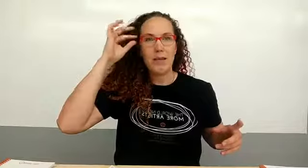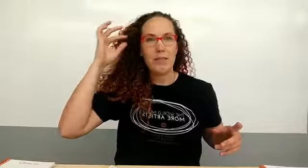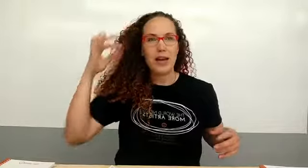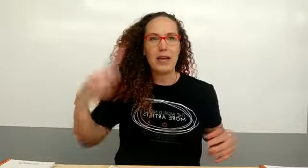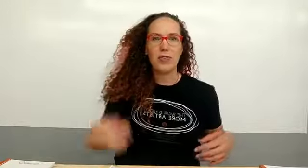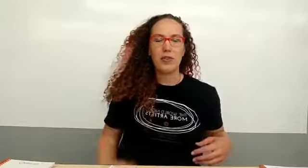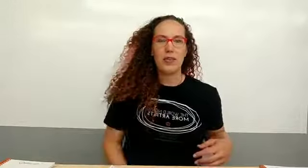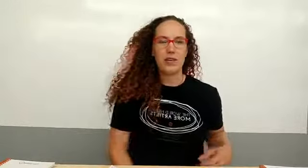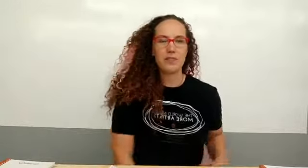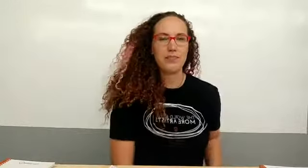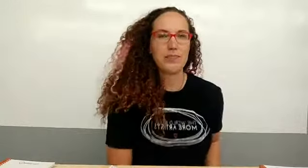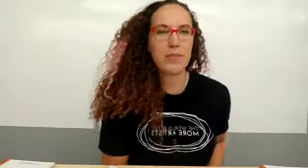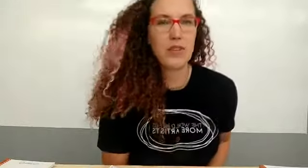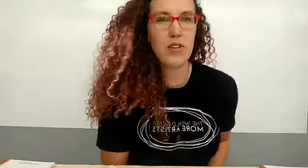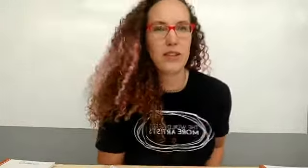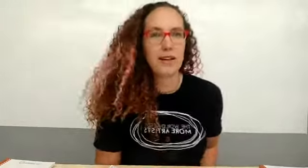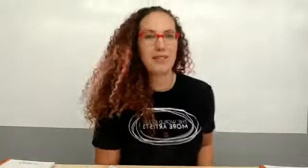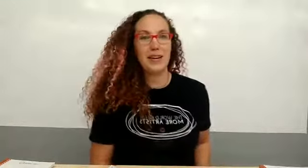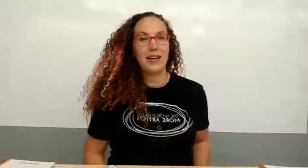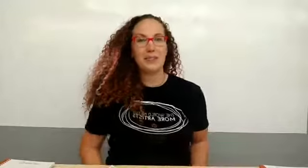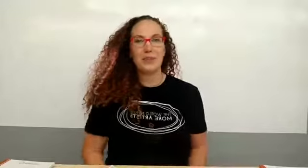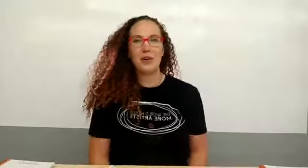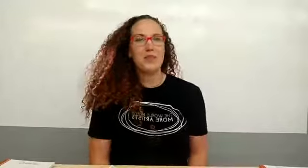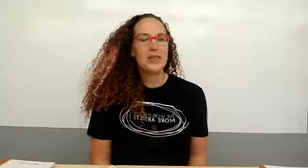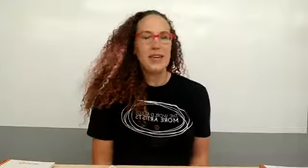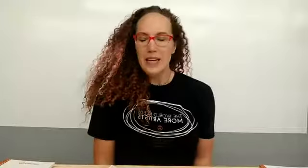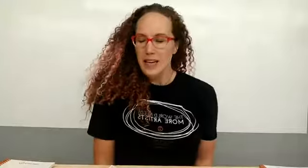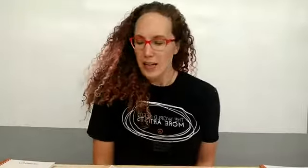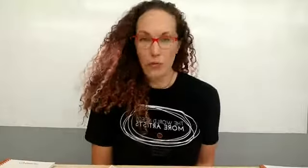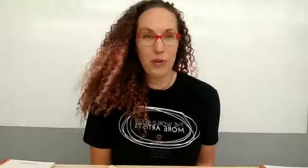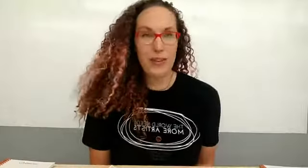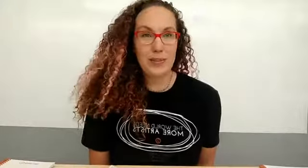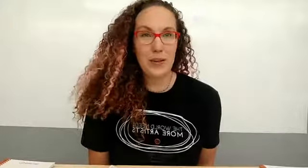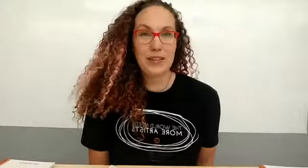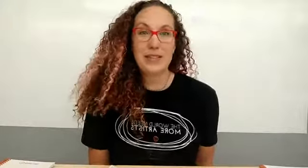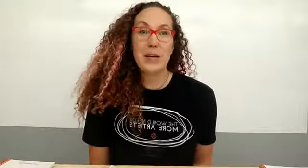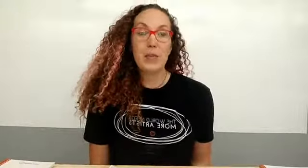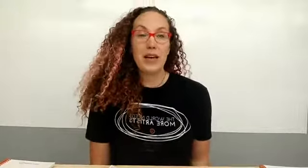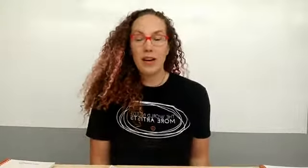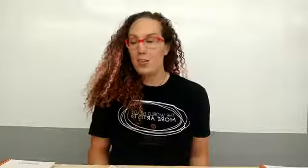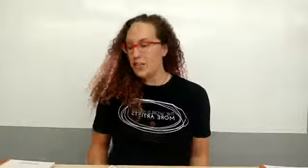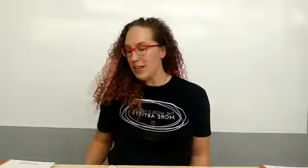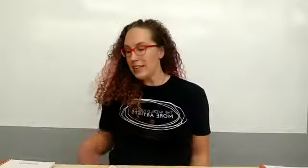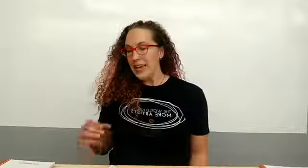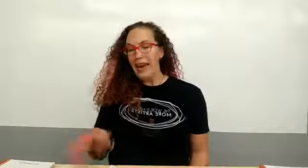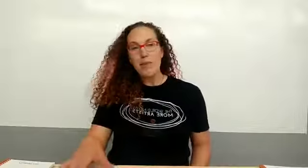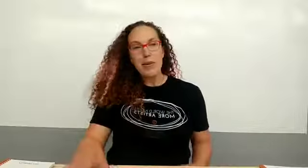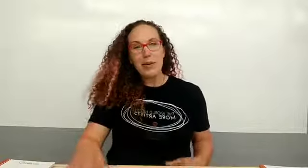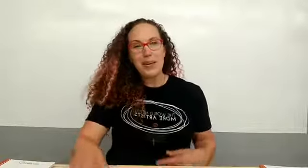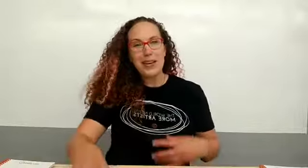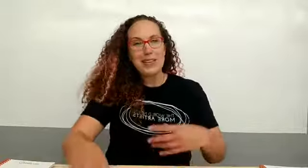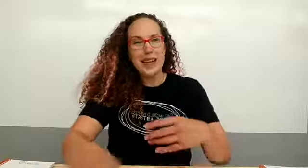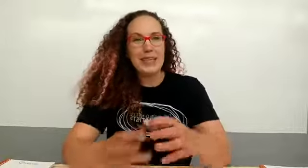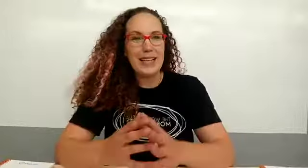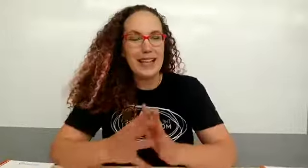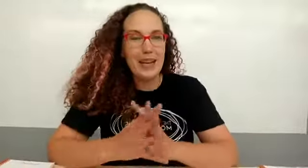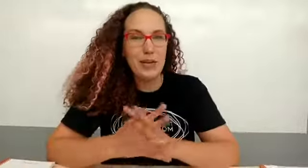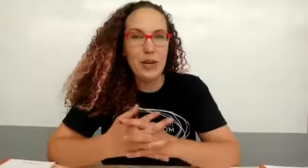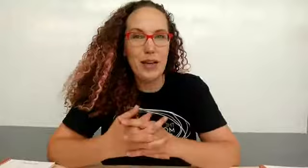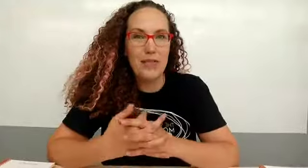my mic for the for the class tonight so hopefully this works we are just a tad bit early because I said that I would go live